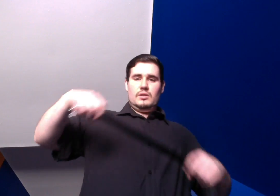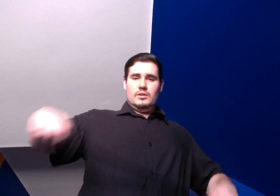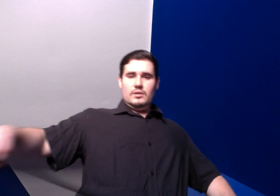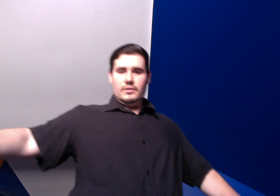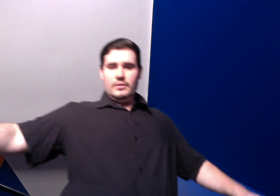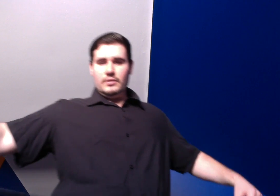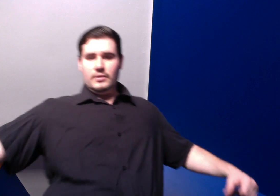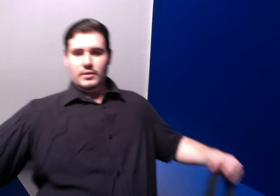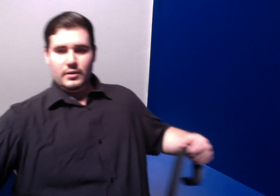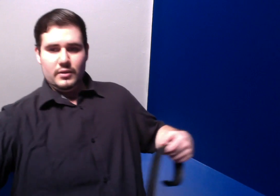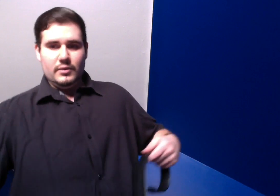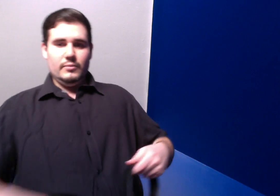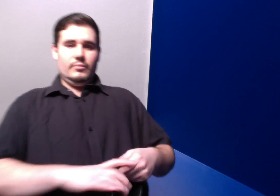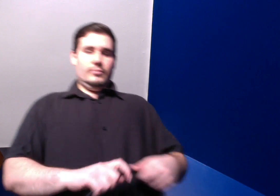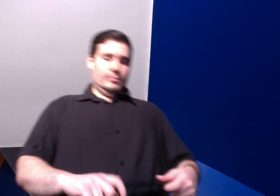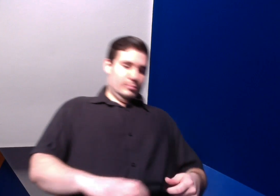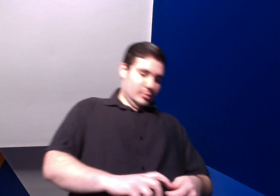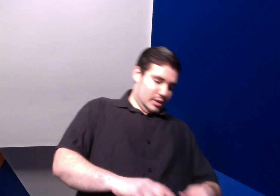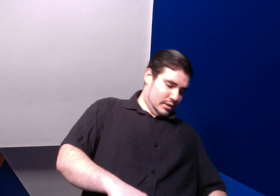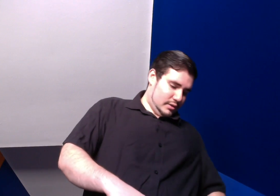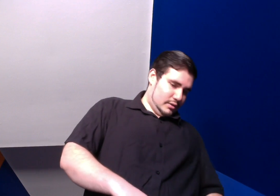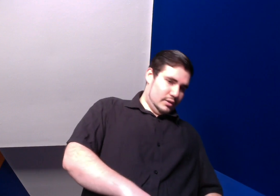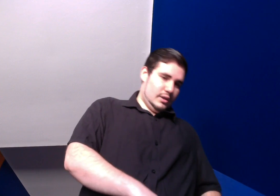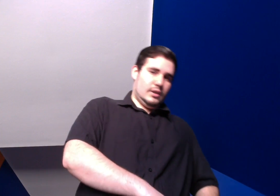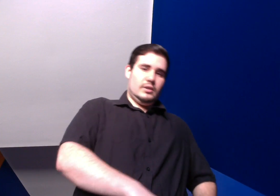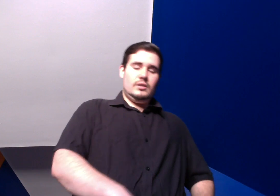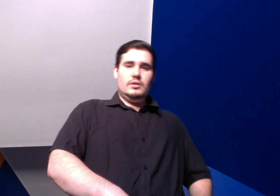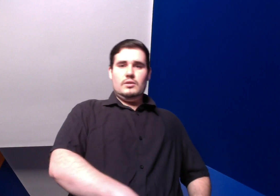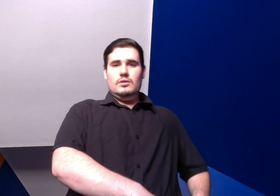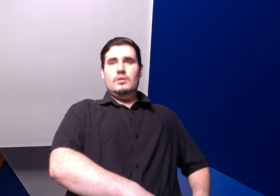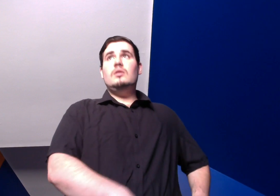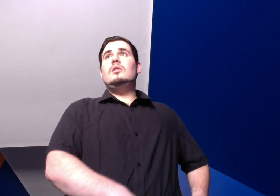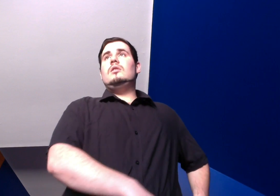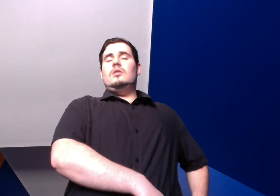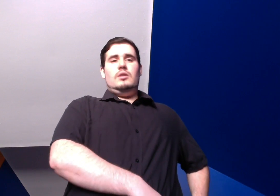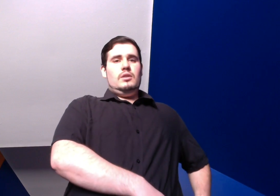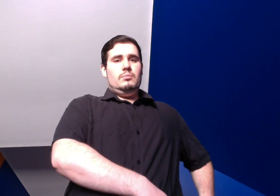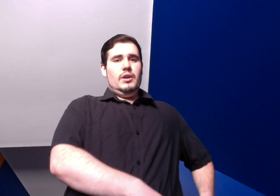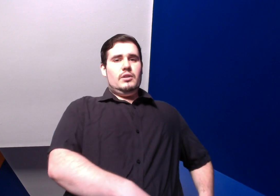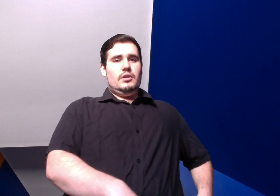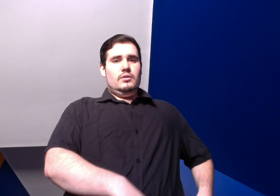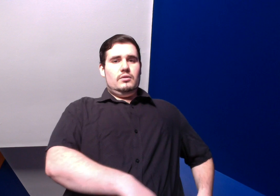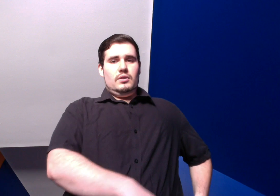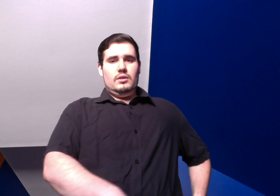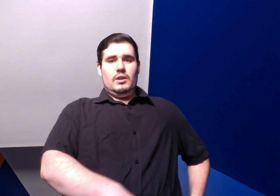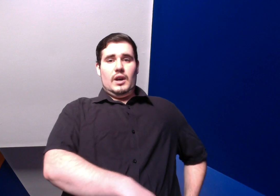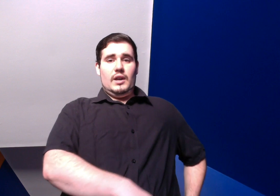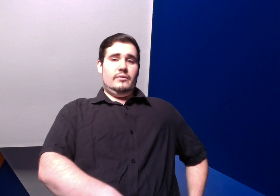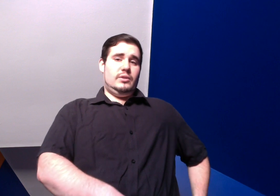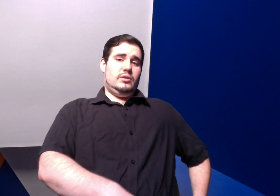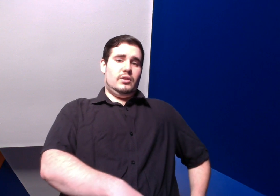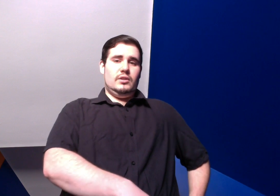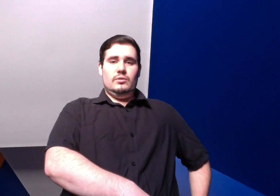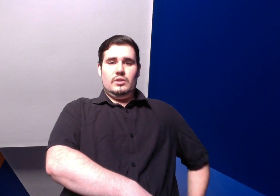but yeah on a brighter note I've started losing